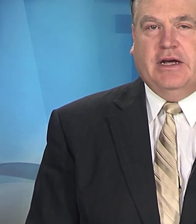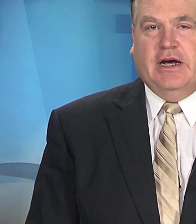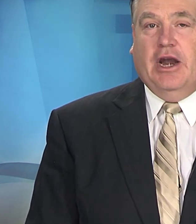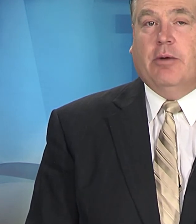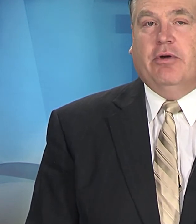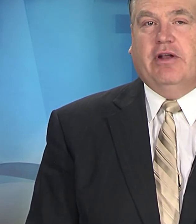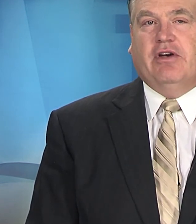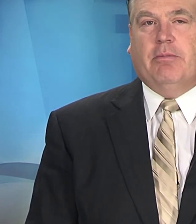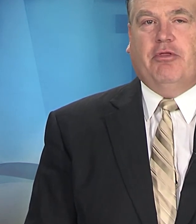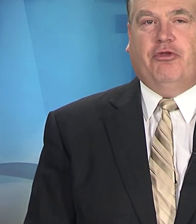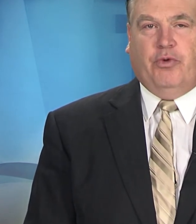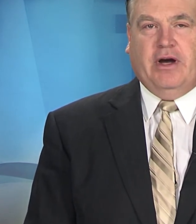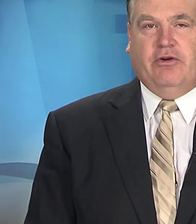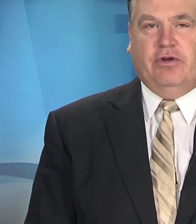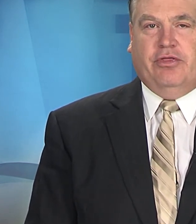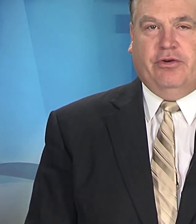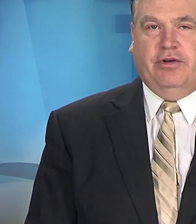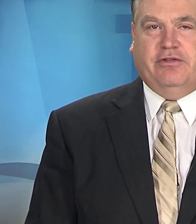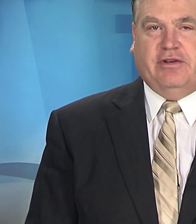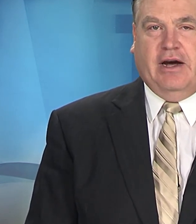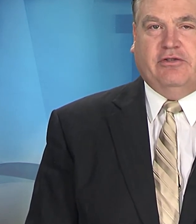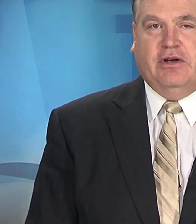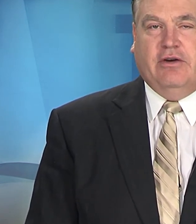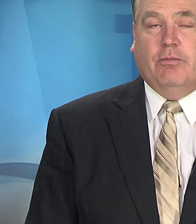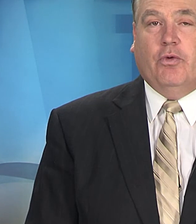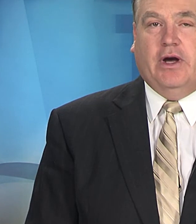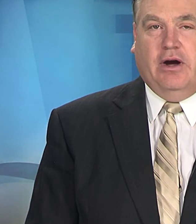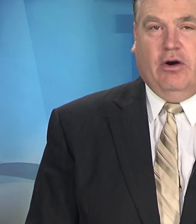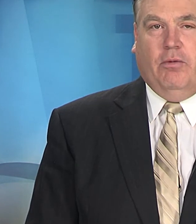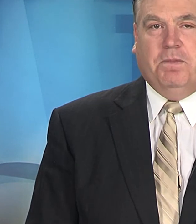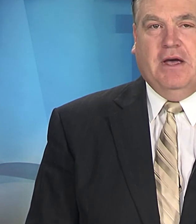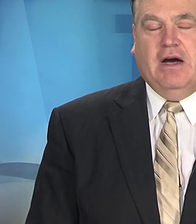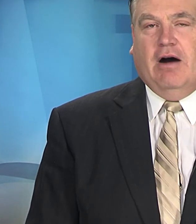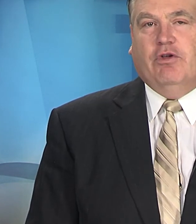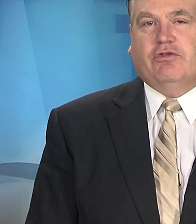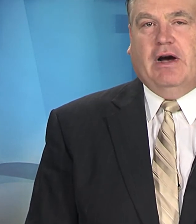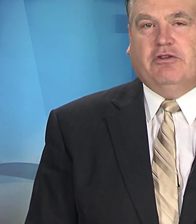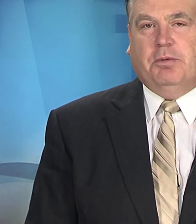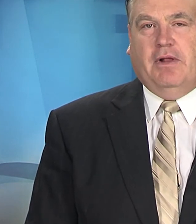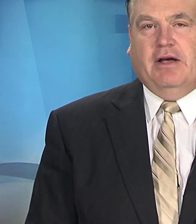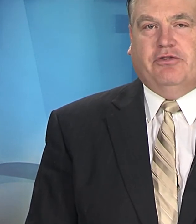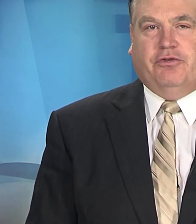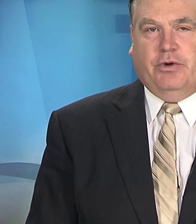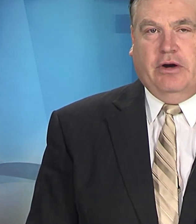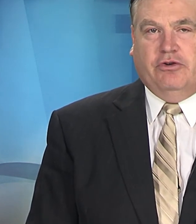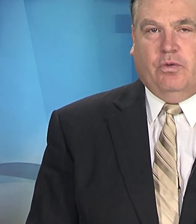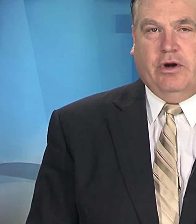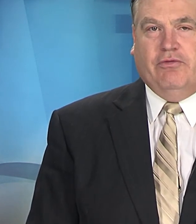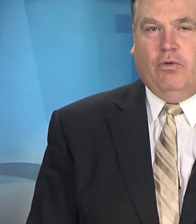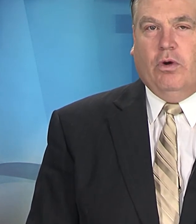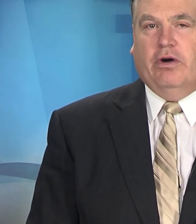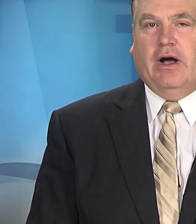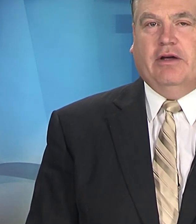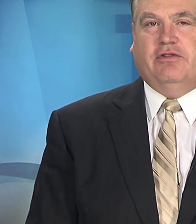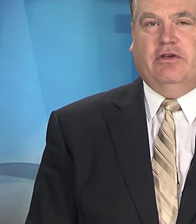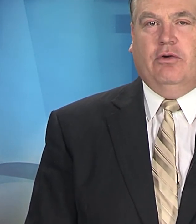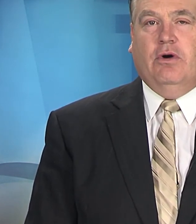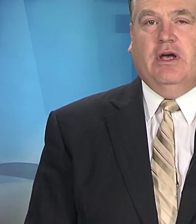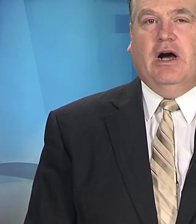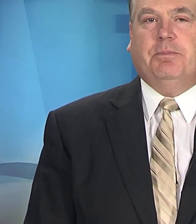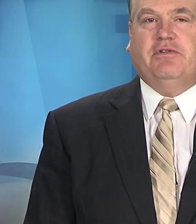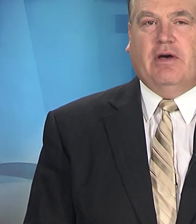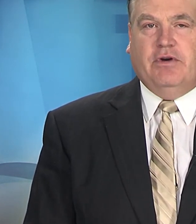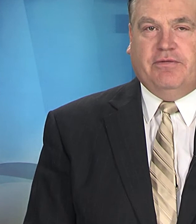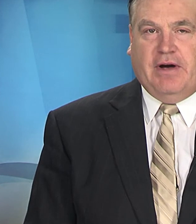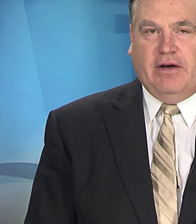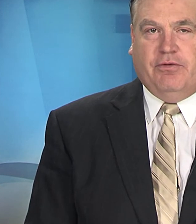-19, a number that's up 336 from a week ago. Of those hospitalized, 324 are in ICU,